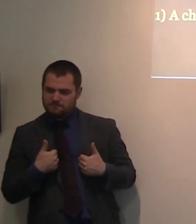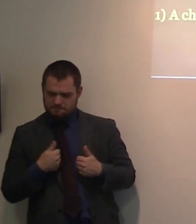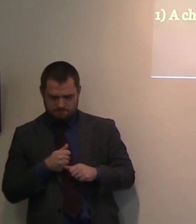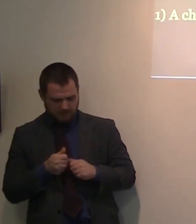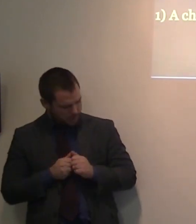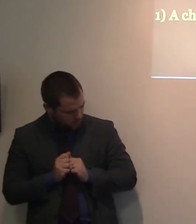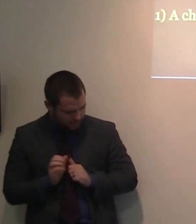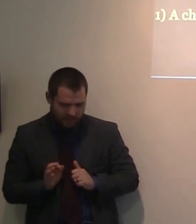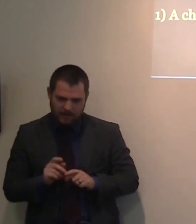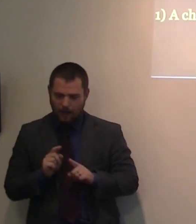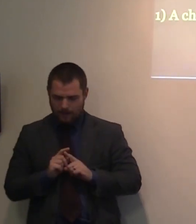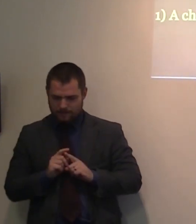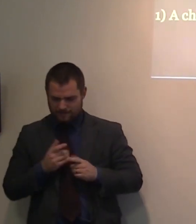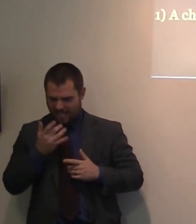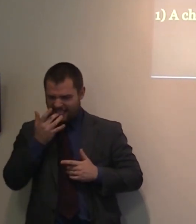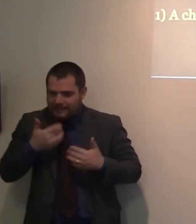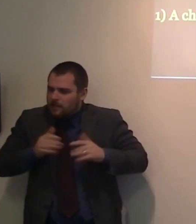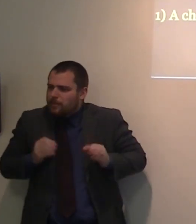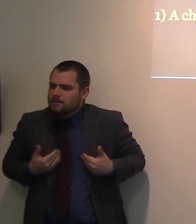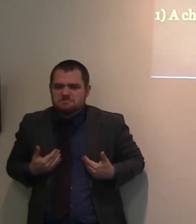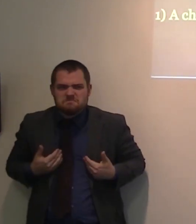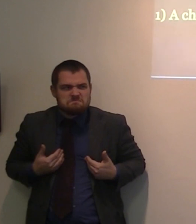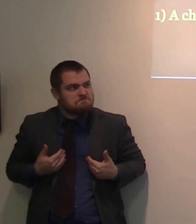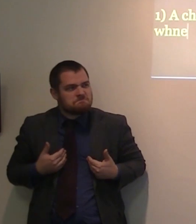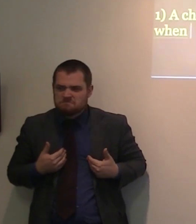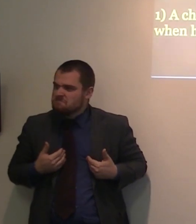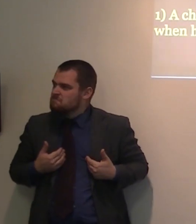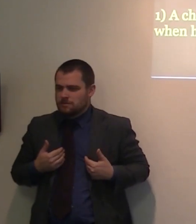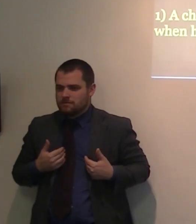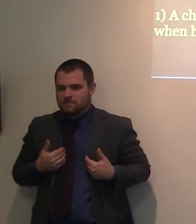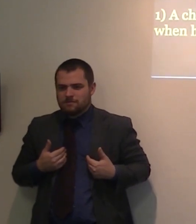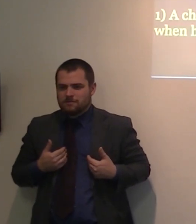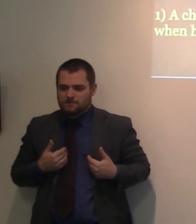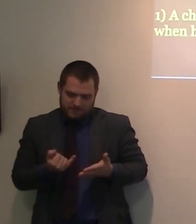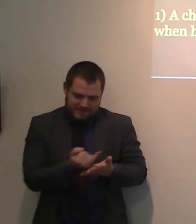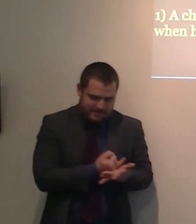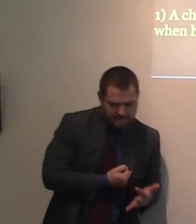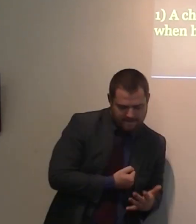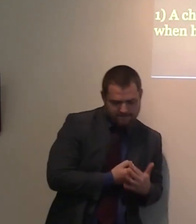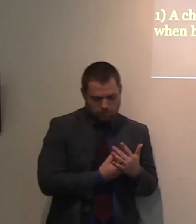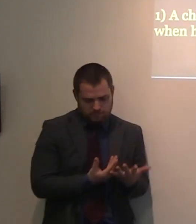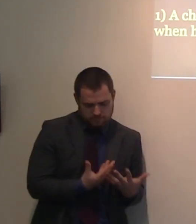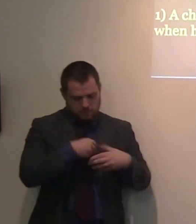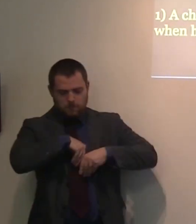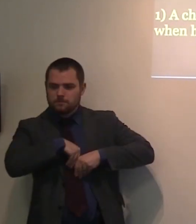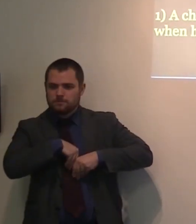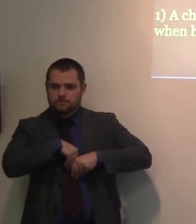which means that with sin, sin will pollute his life and he becomes unfruitful and